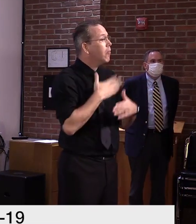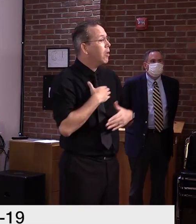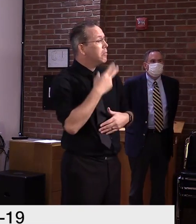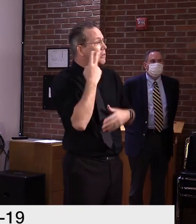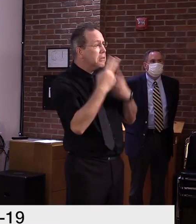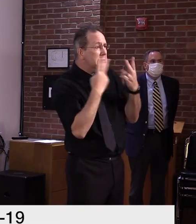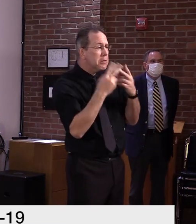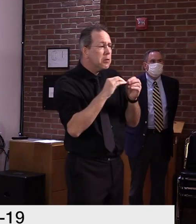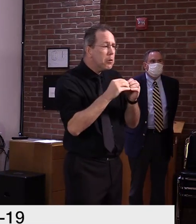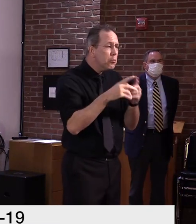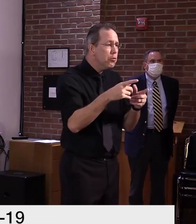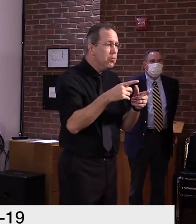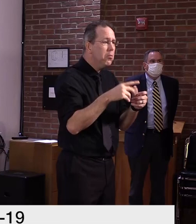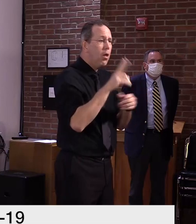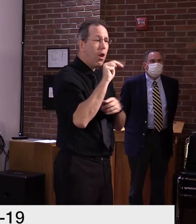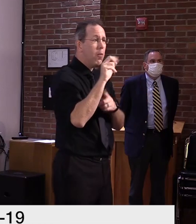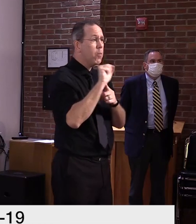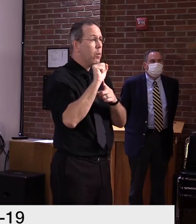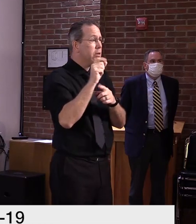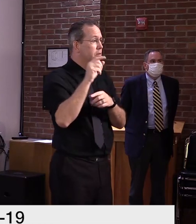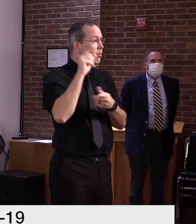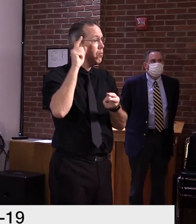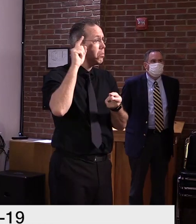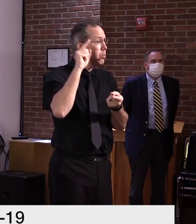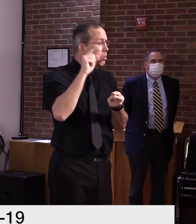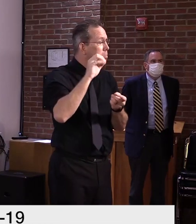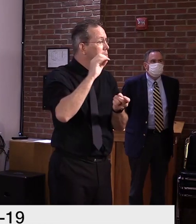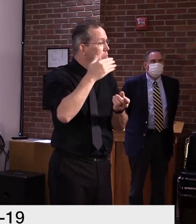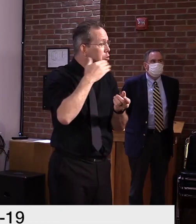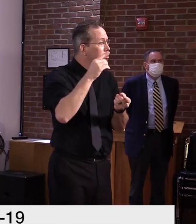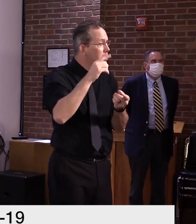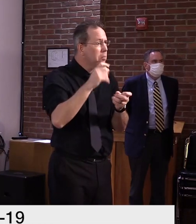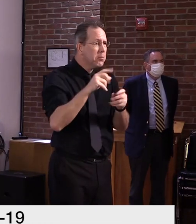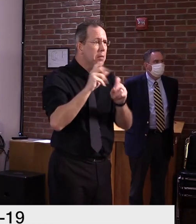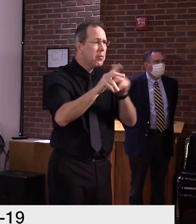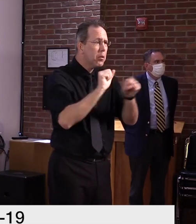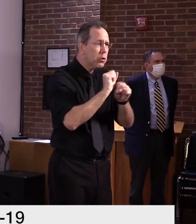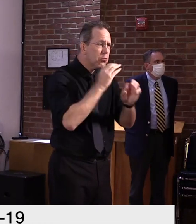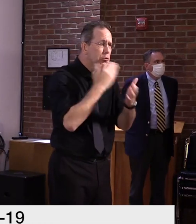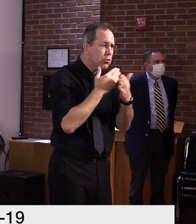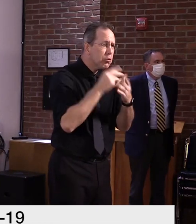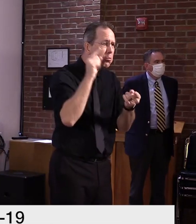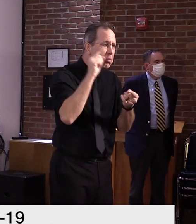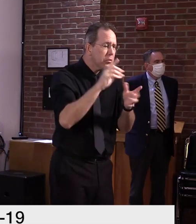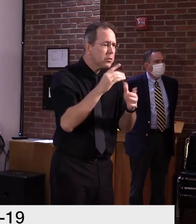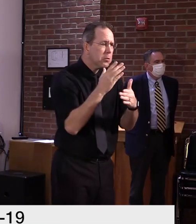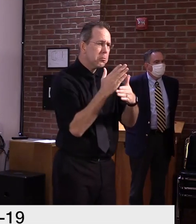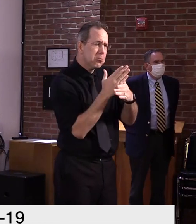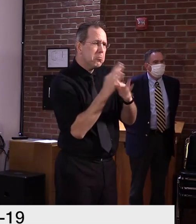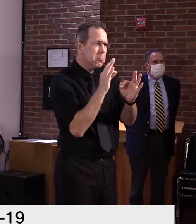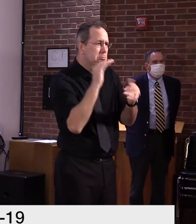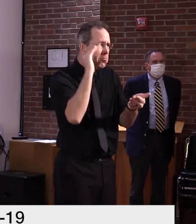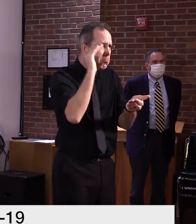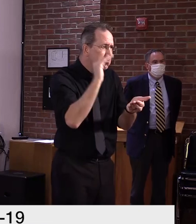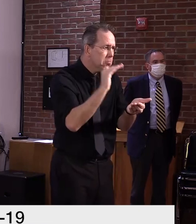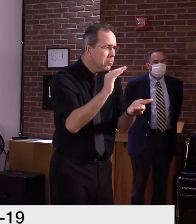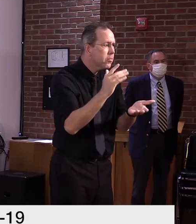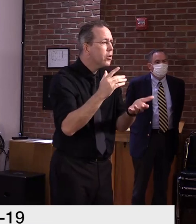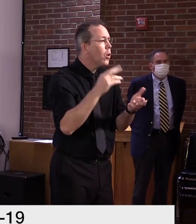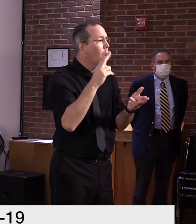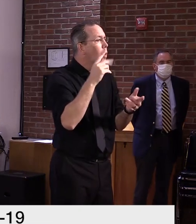the most recent jobs report between May and June, and we hope that trend continues,